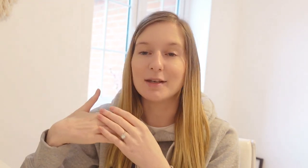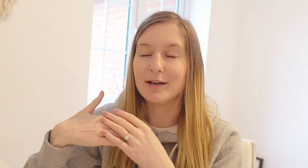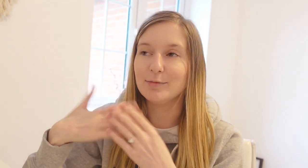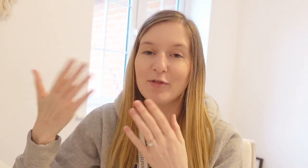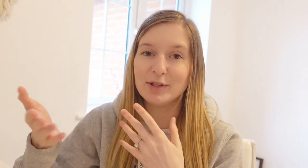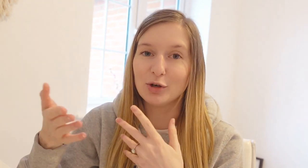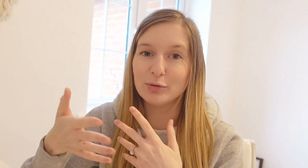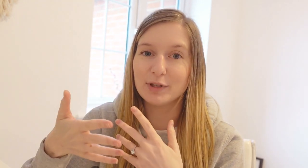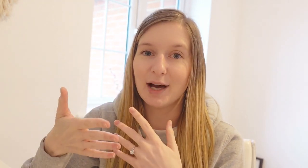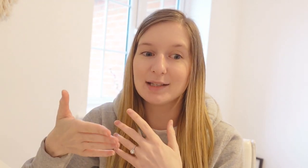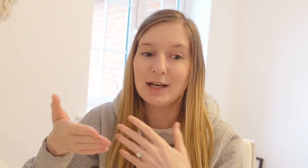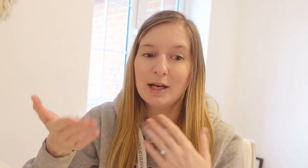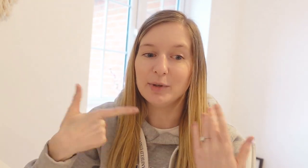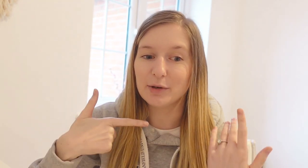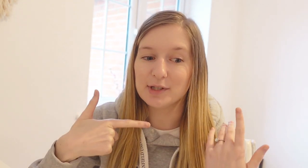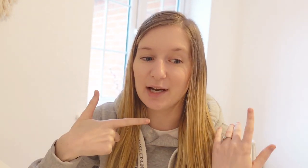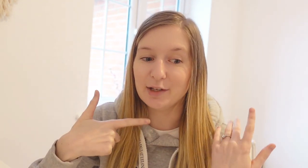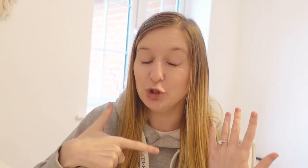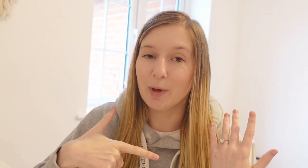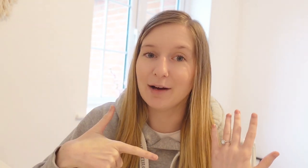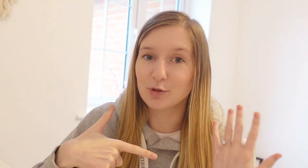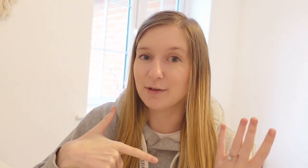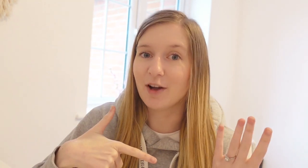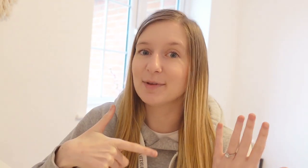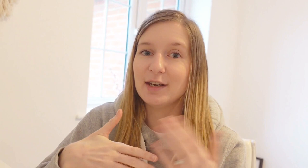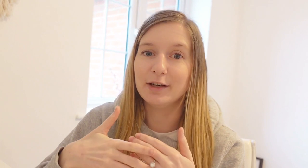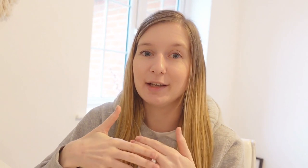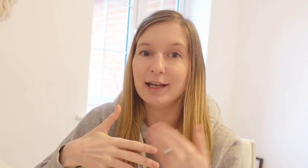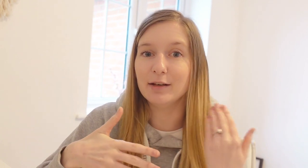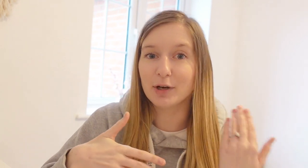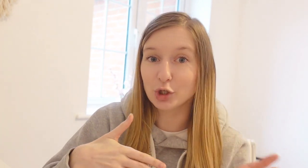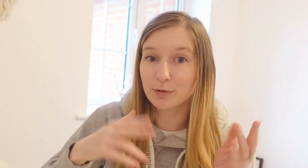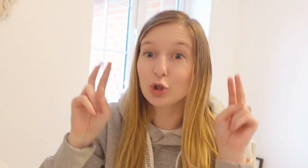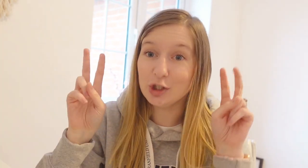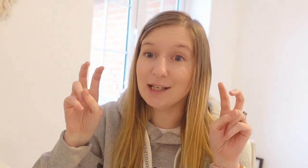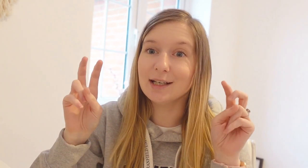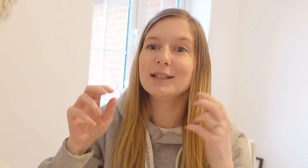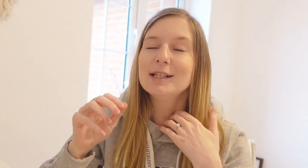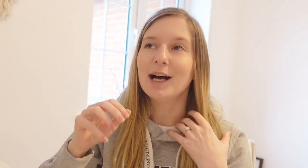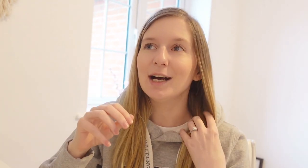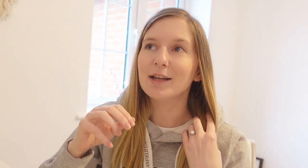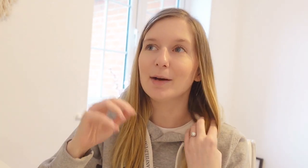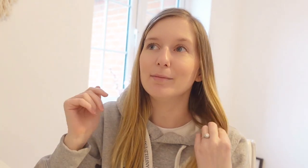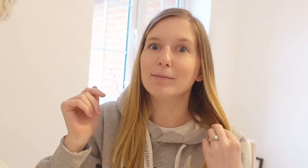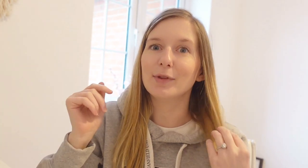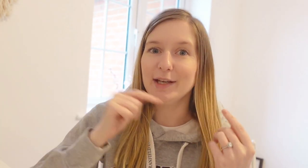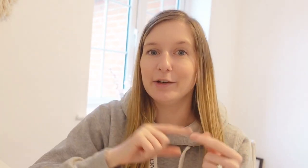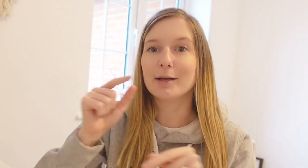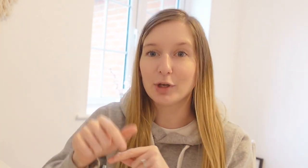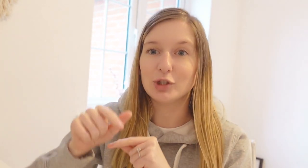side but I've been told that because I do have 25% hearing in my good ear that the hearing in my good